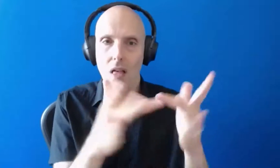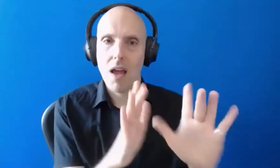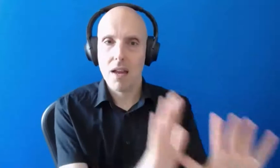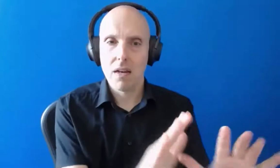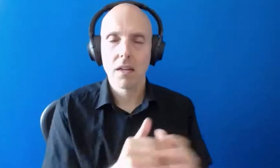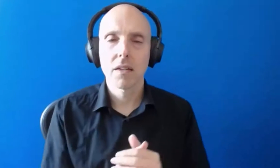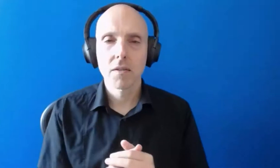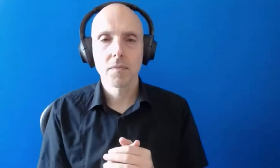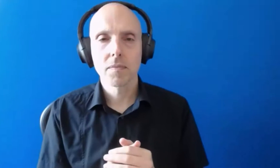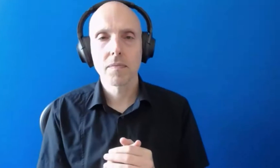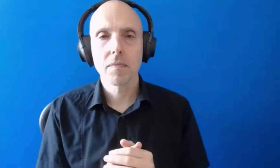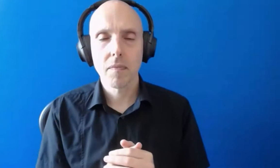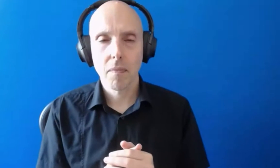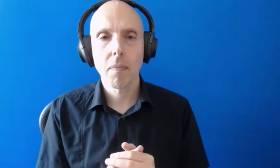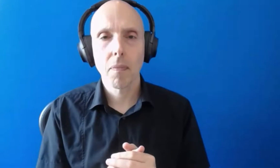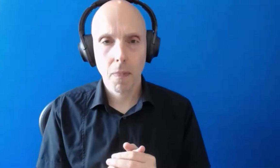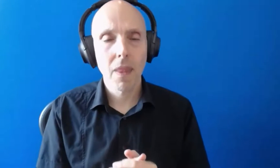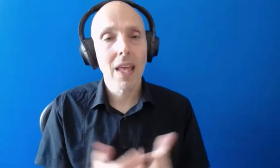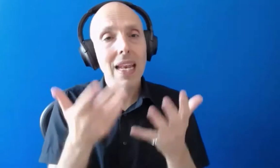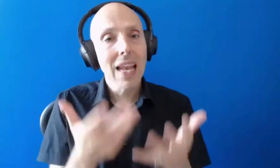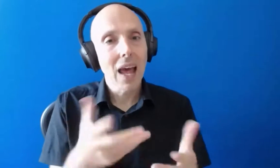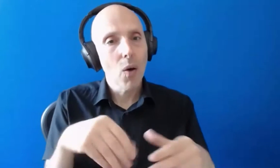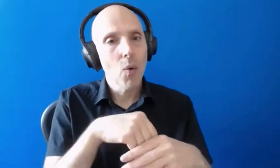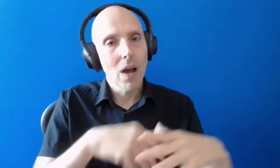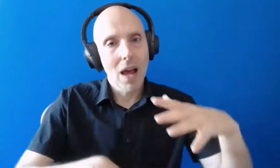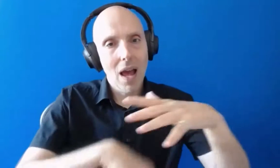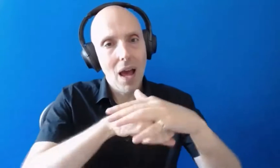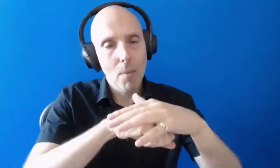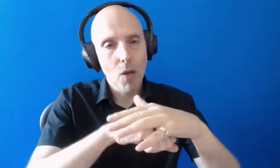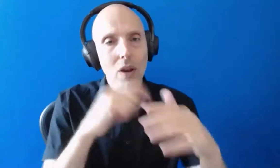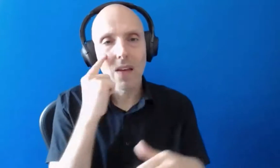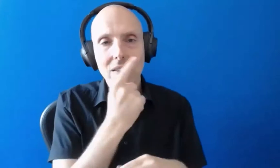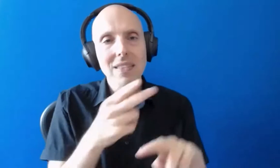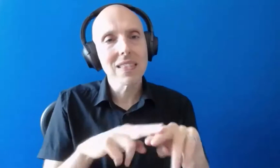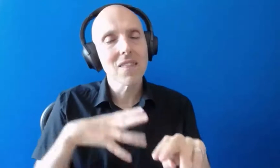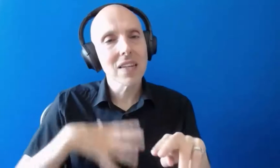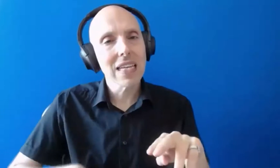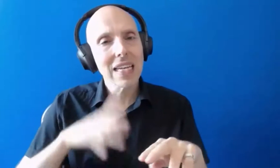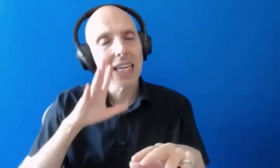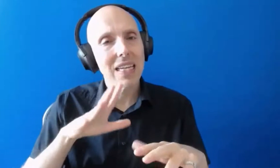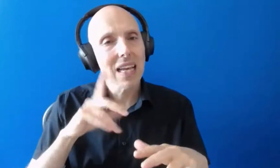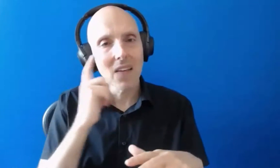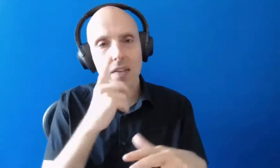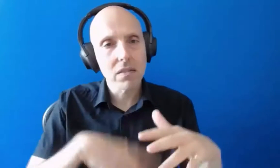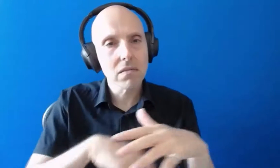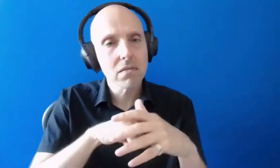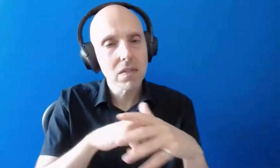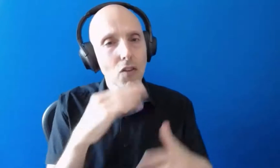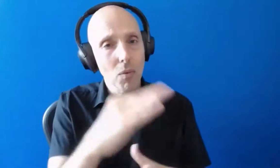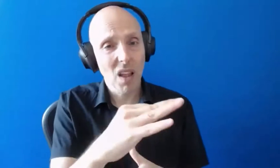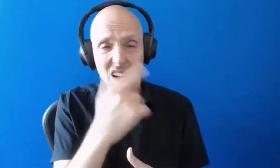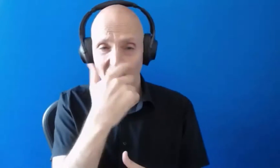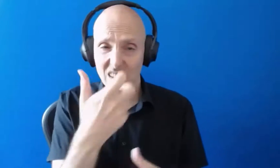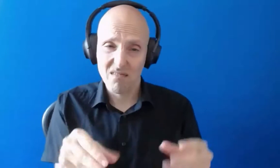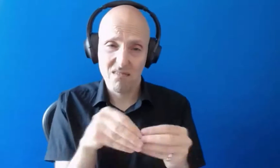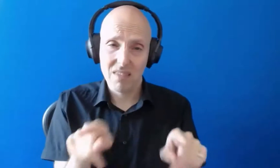now evidence upload um facility so if you needed to send any evidence to support that application you can upload your evidence